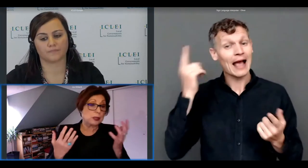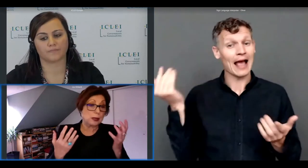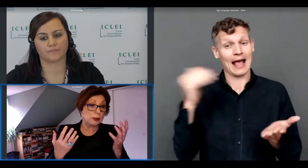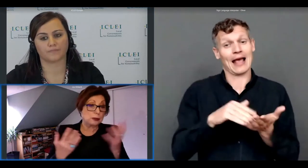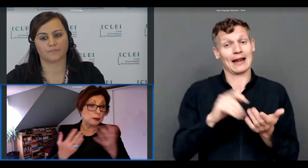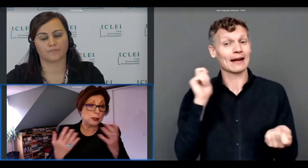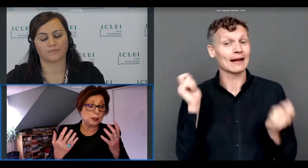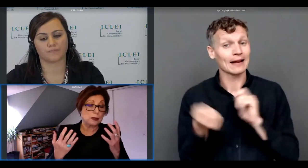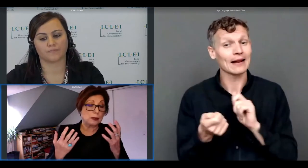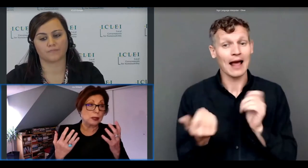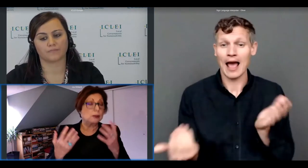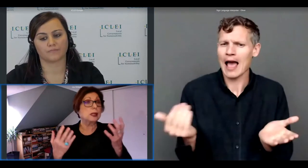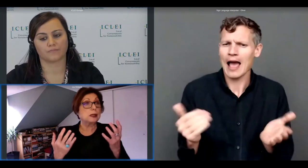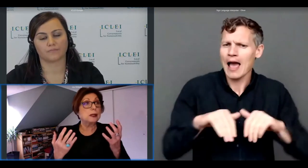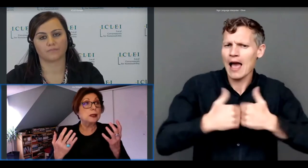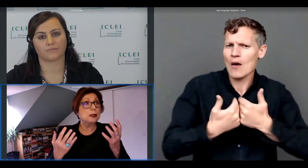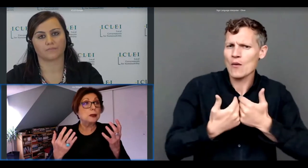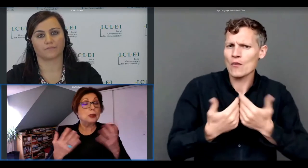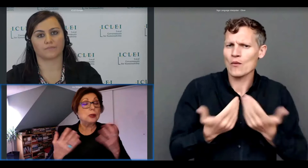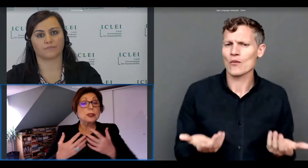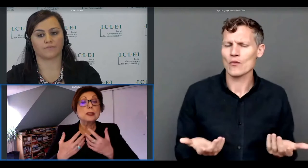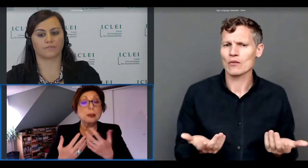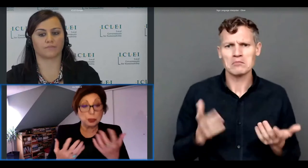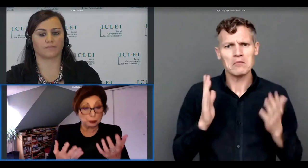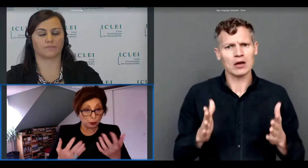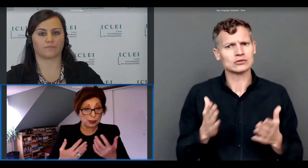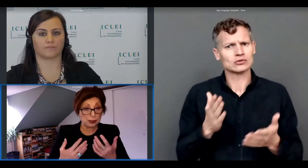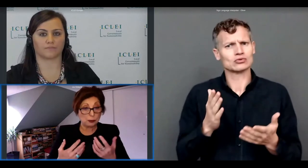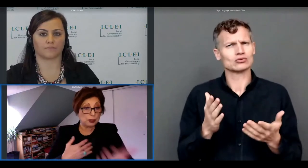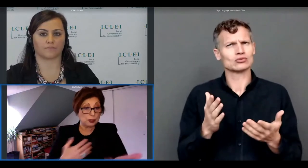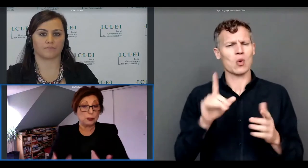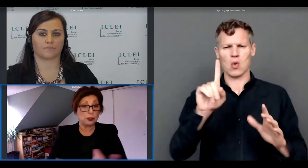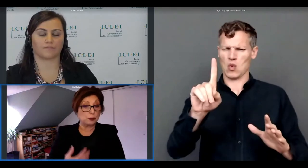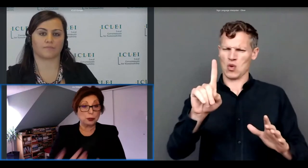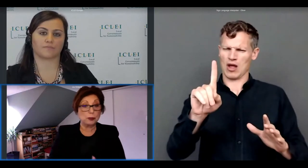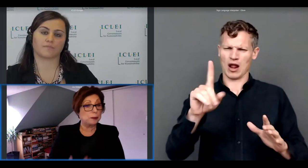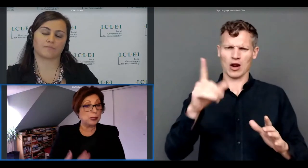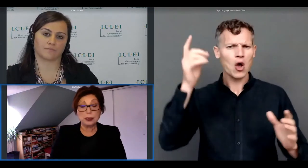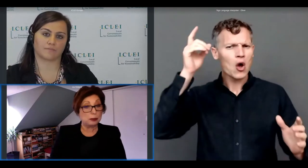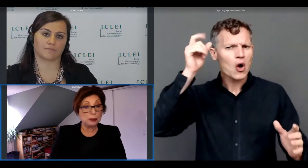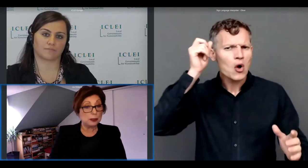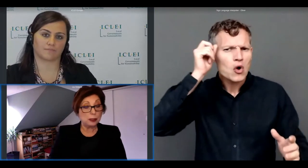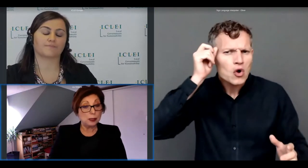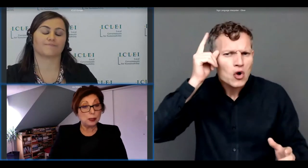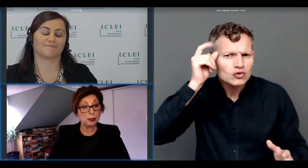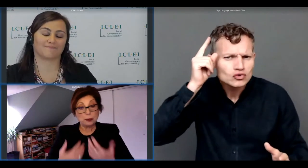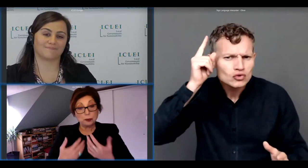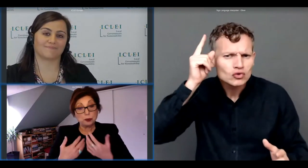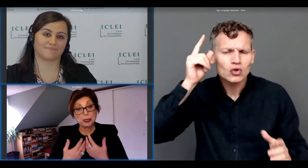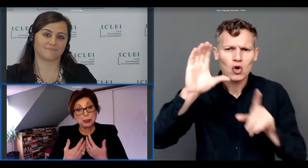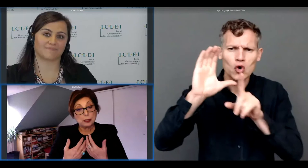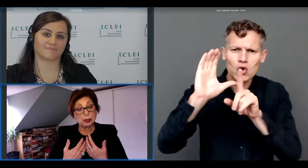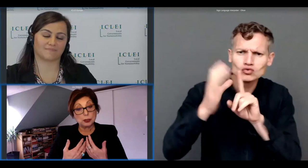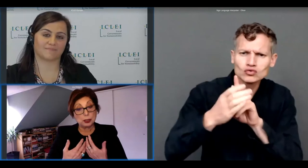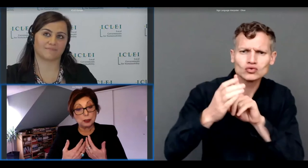for a second and and and and think what is culture for us now what is culture for you and me now i mean for